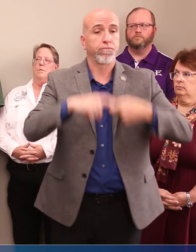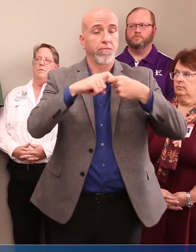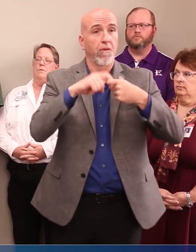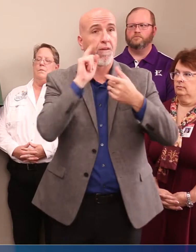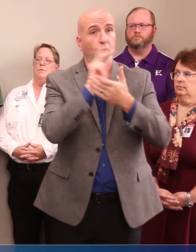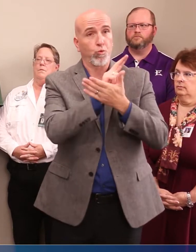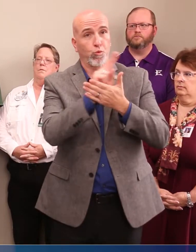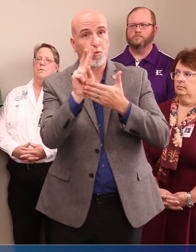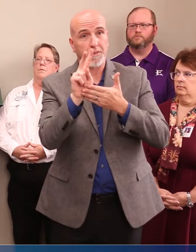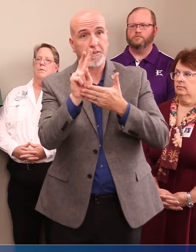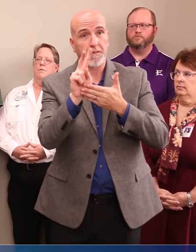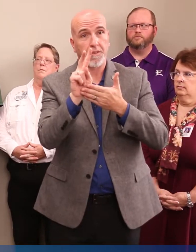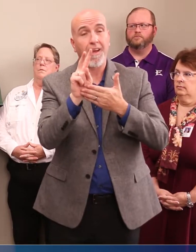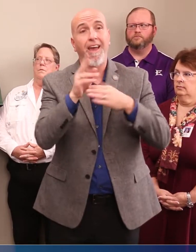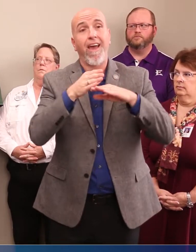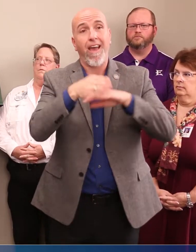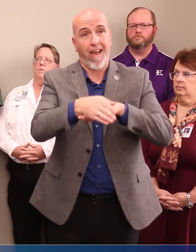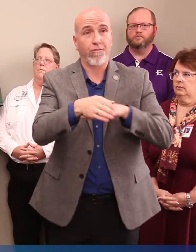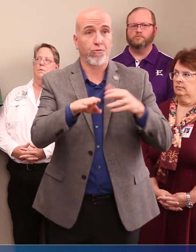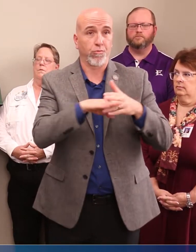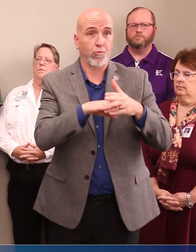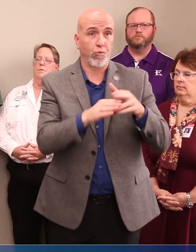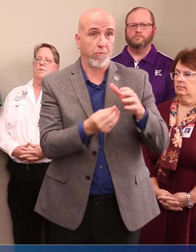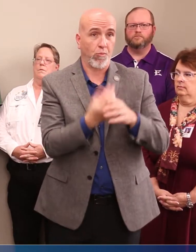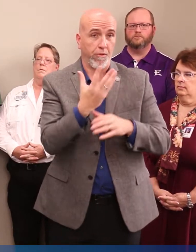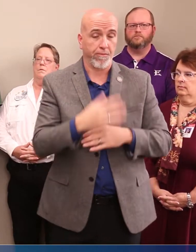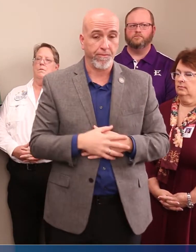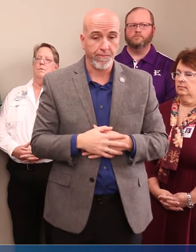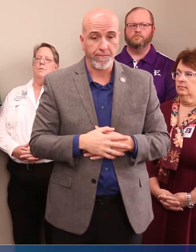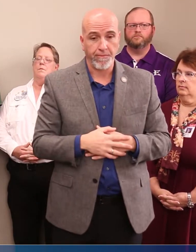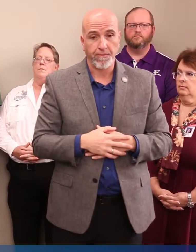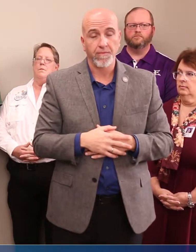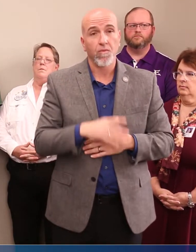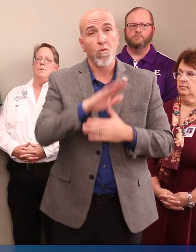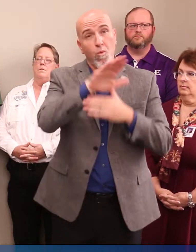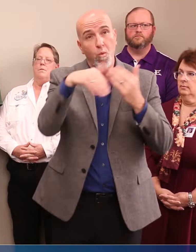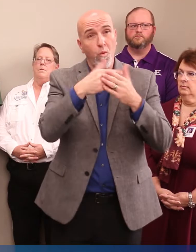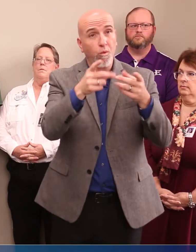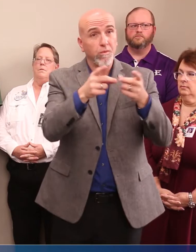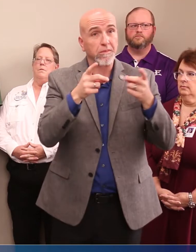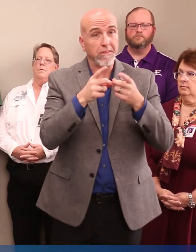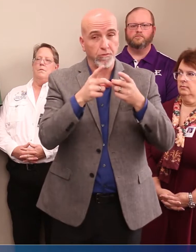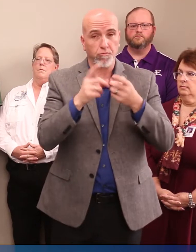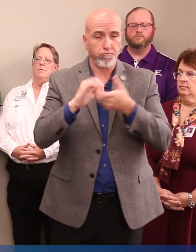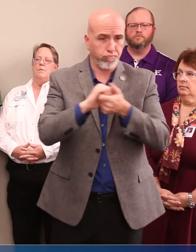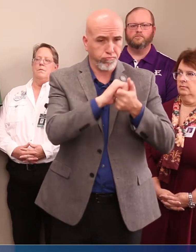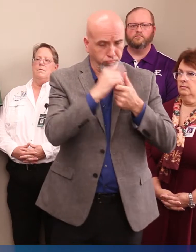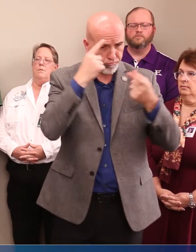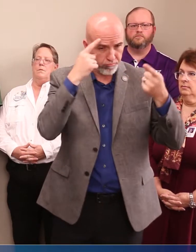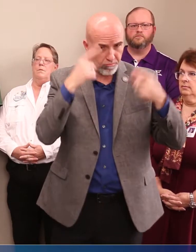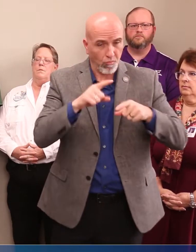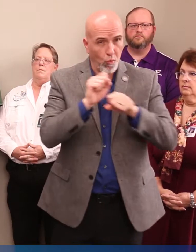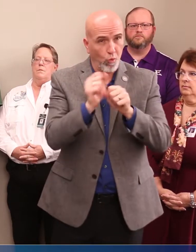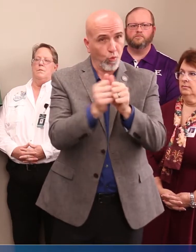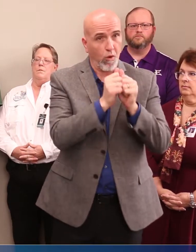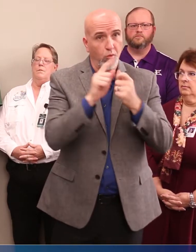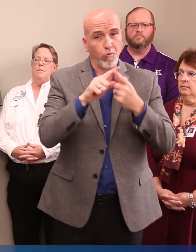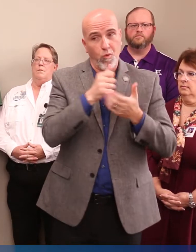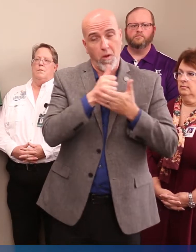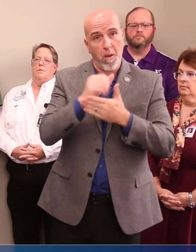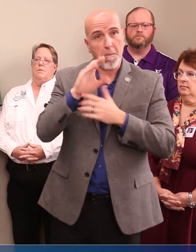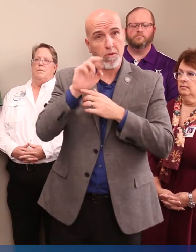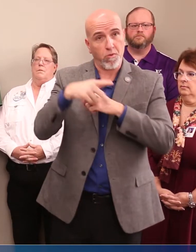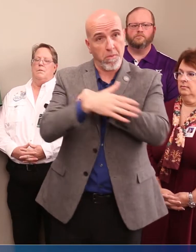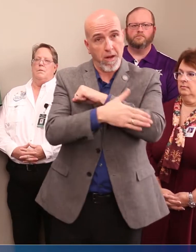two weeks following spring break. All districts are united in working together to help Bastrop County